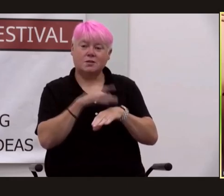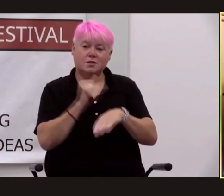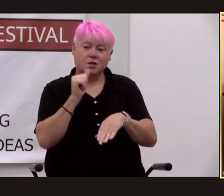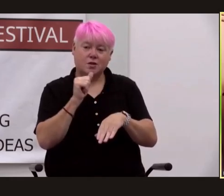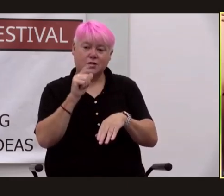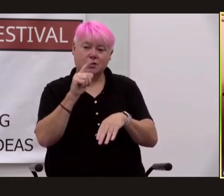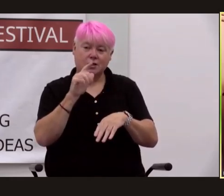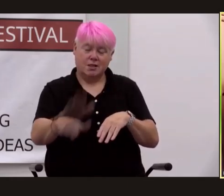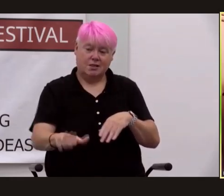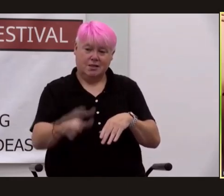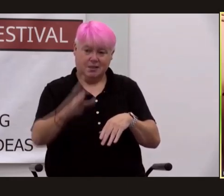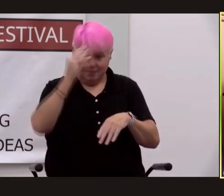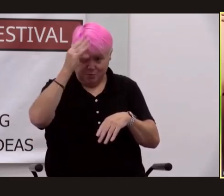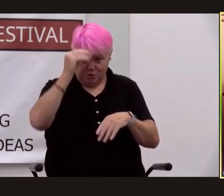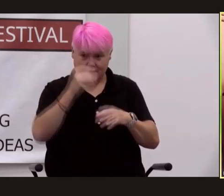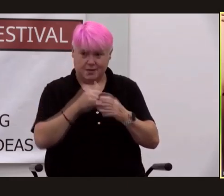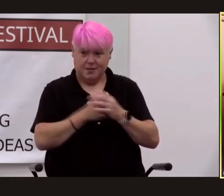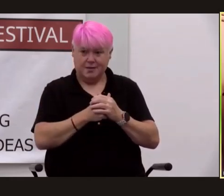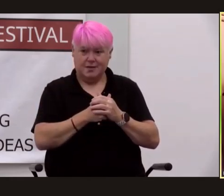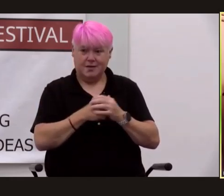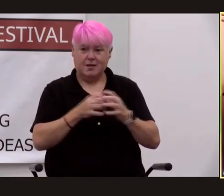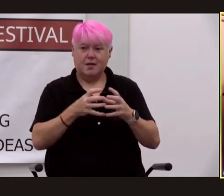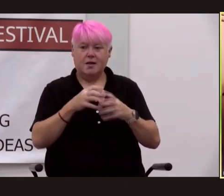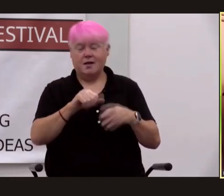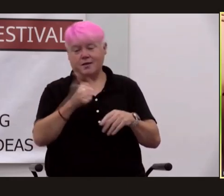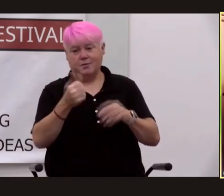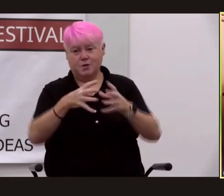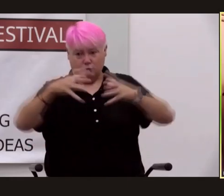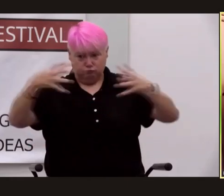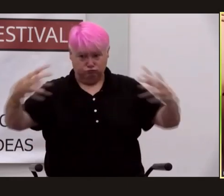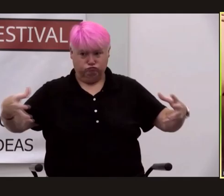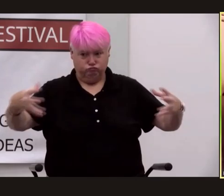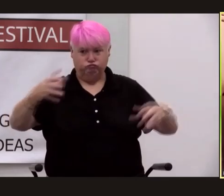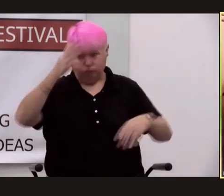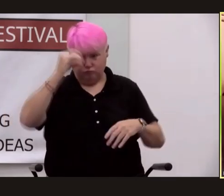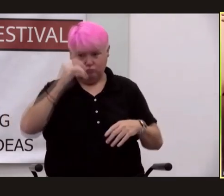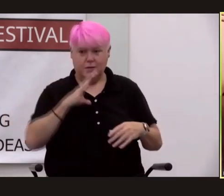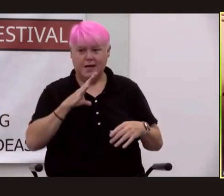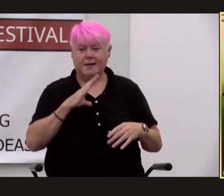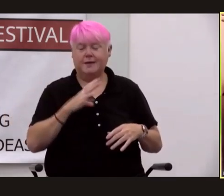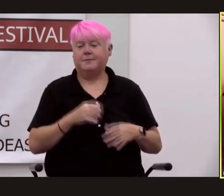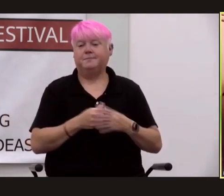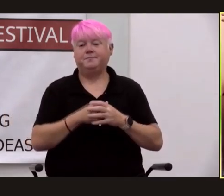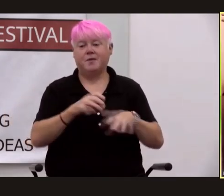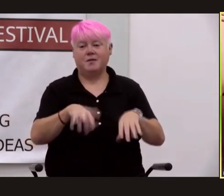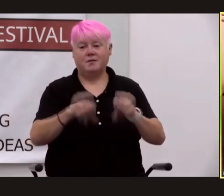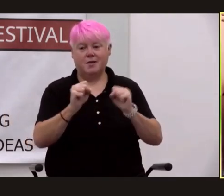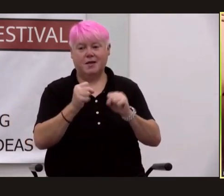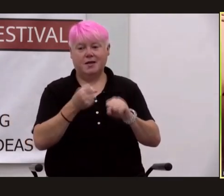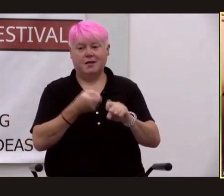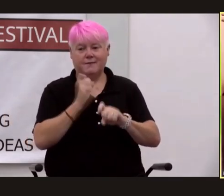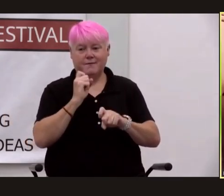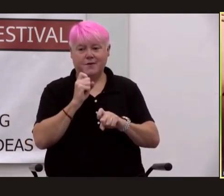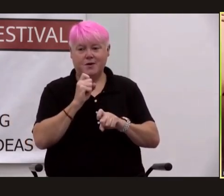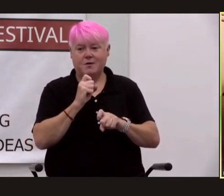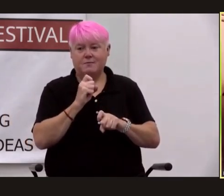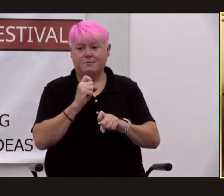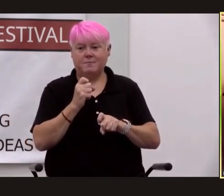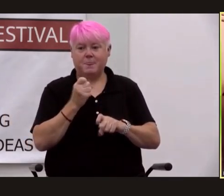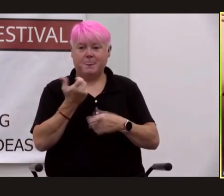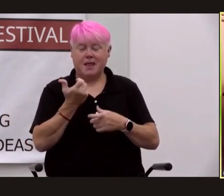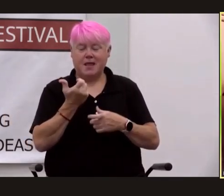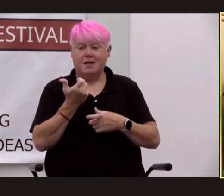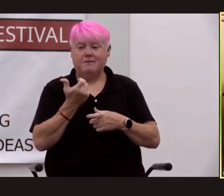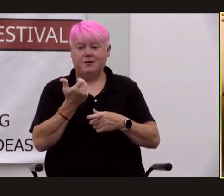another one was called fat man they were names taken actually from noir detective fiction which i'm very fond of